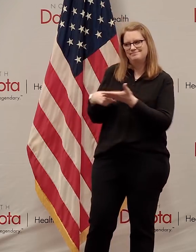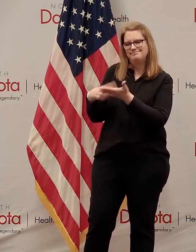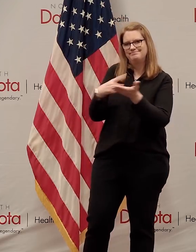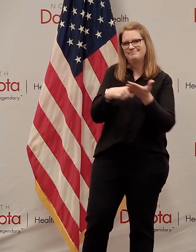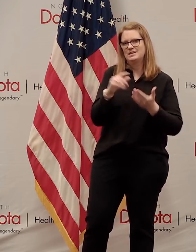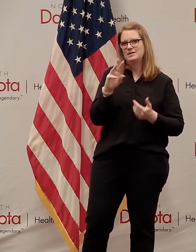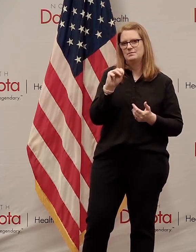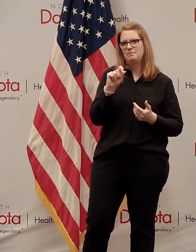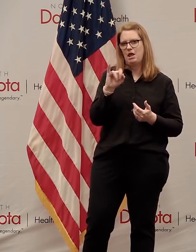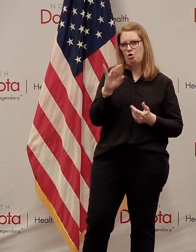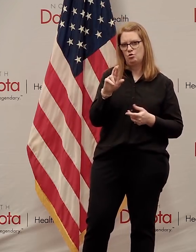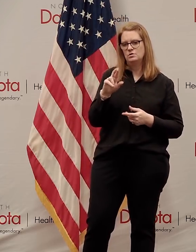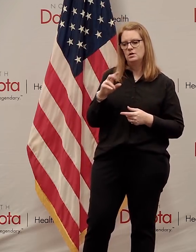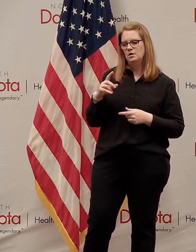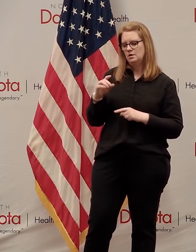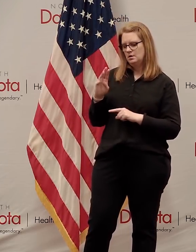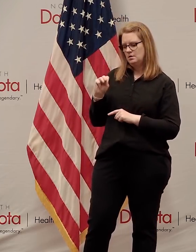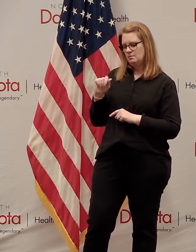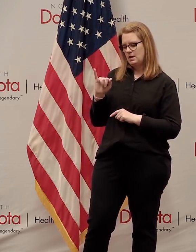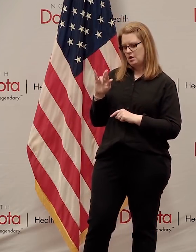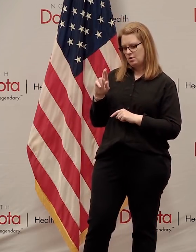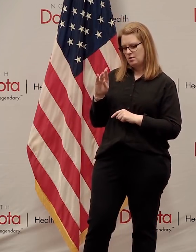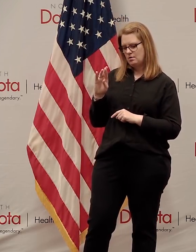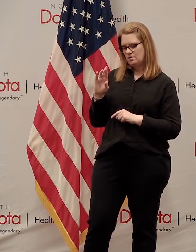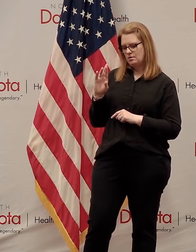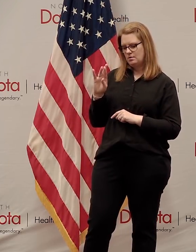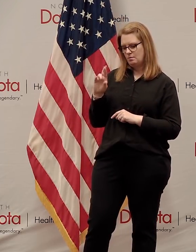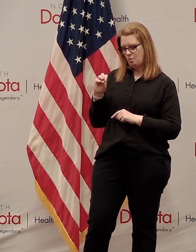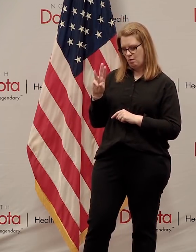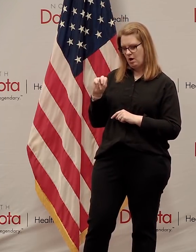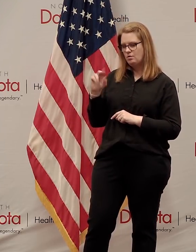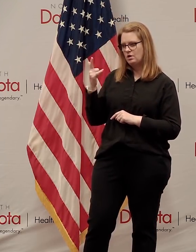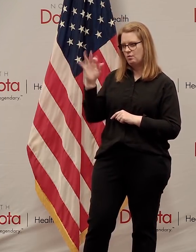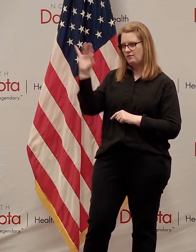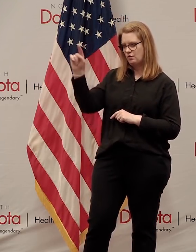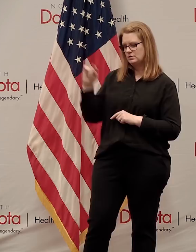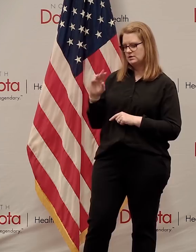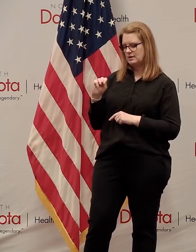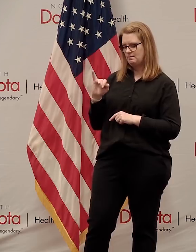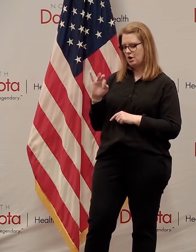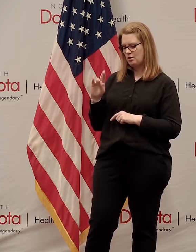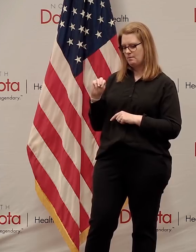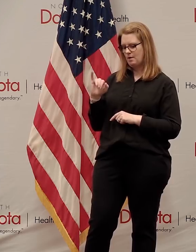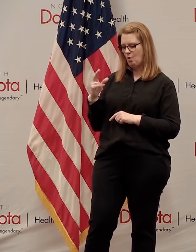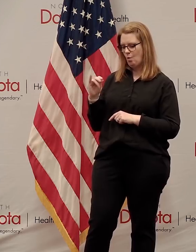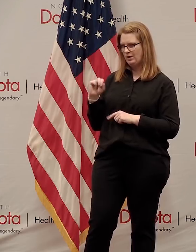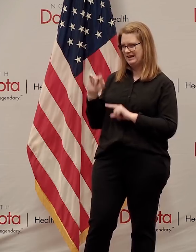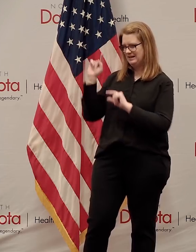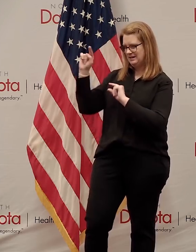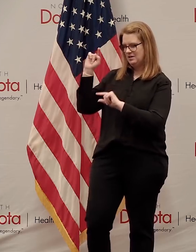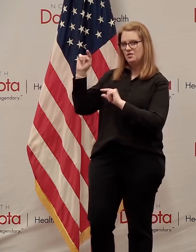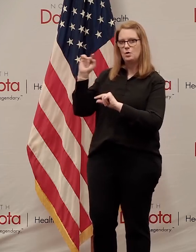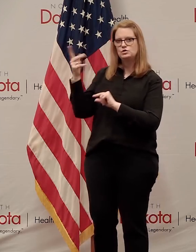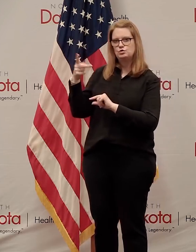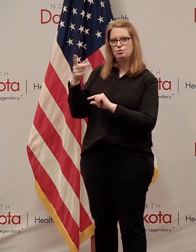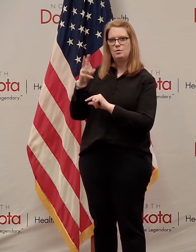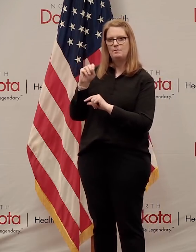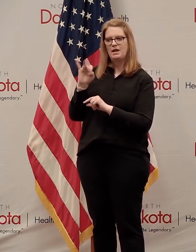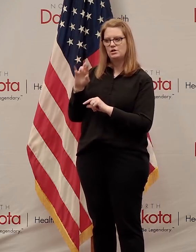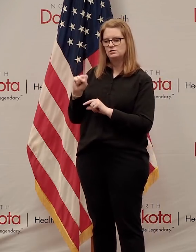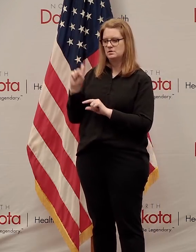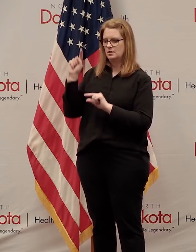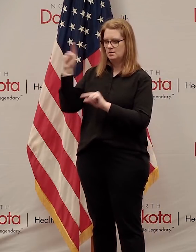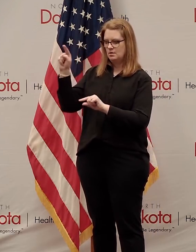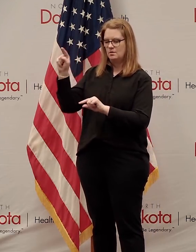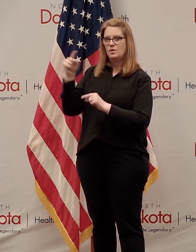with have been Mayor Brown in Grand Forks and Mayor Mahoney in Fargo. Interestingly, both